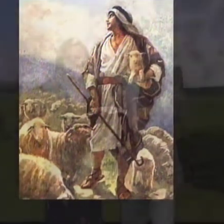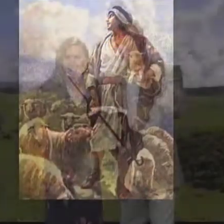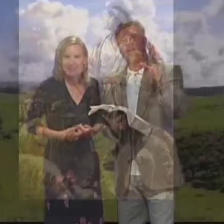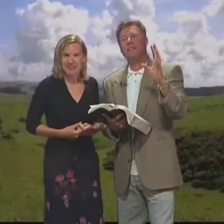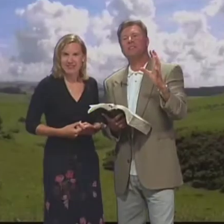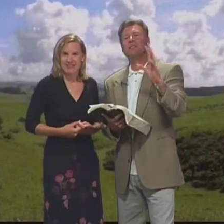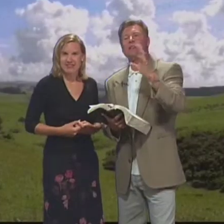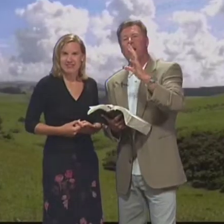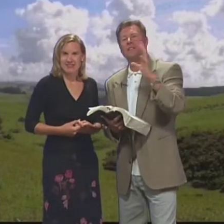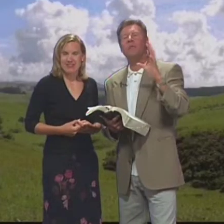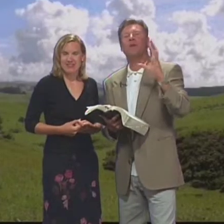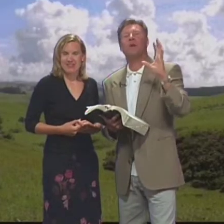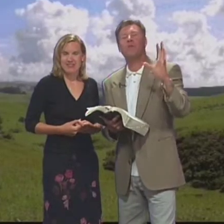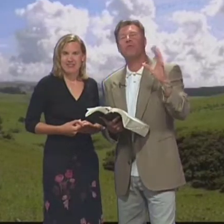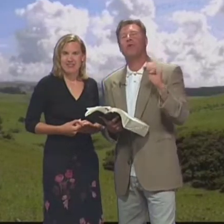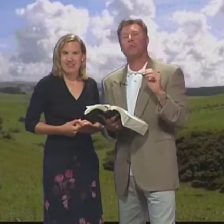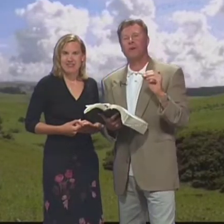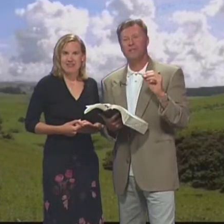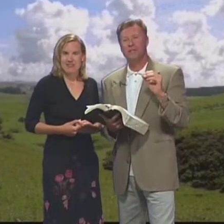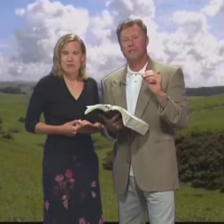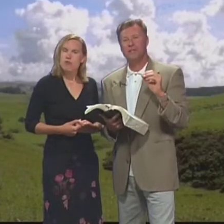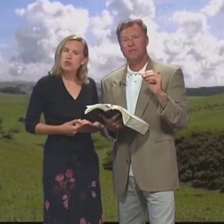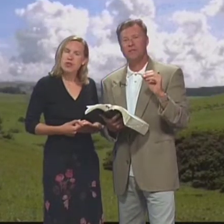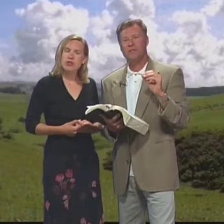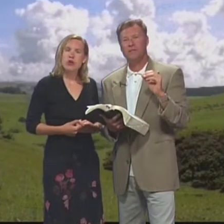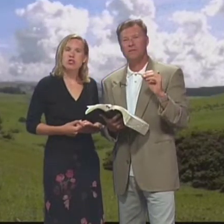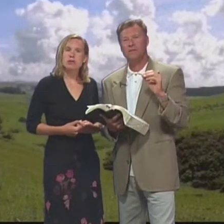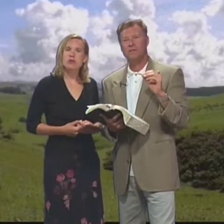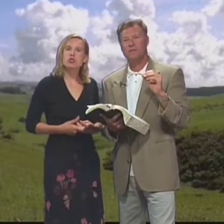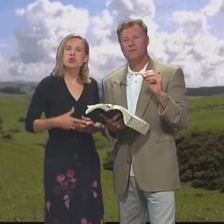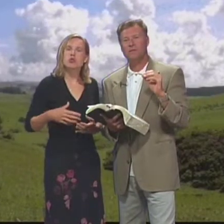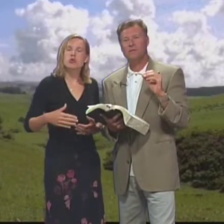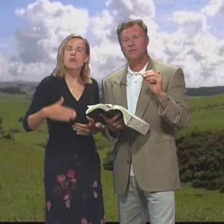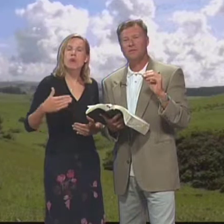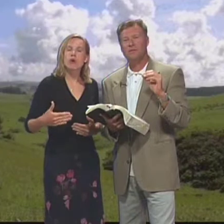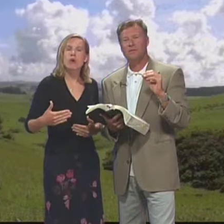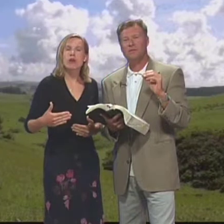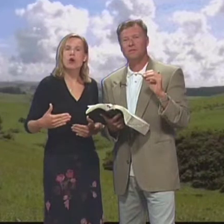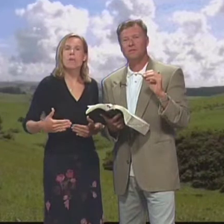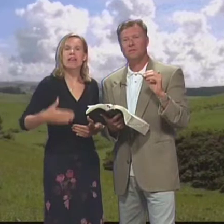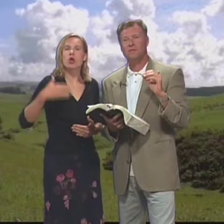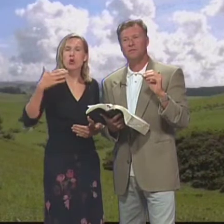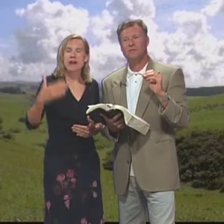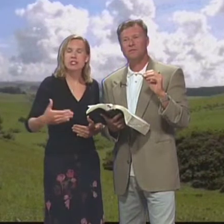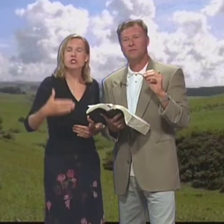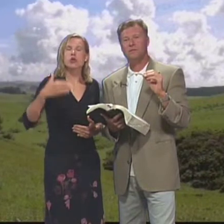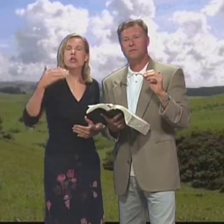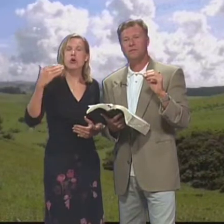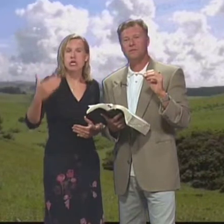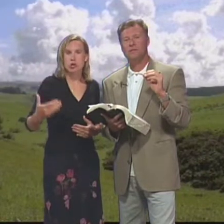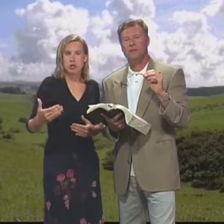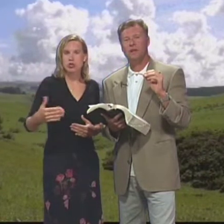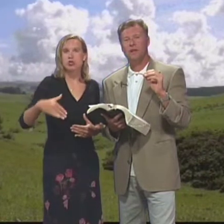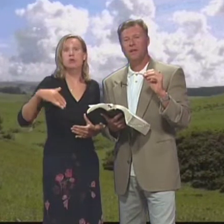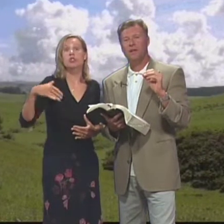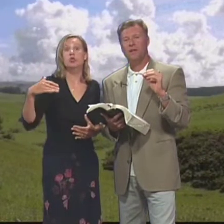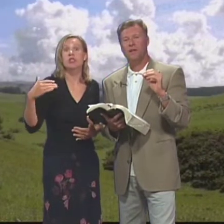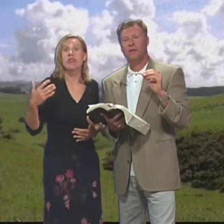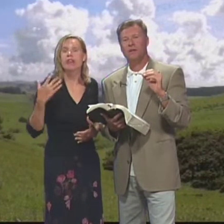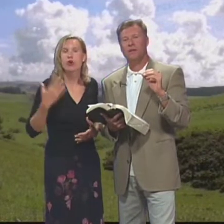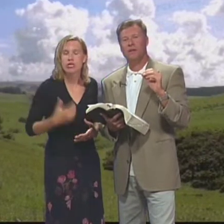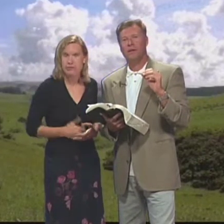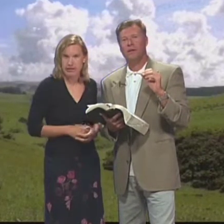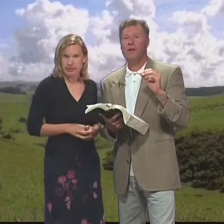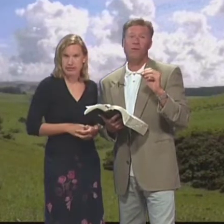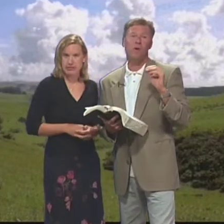anónima A lot of these Concepts are great For a corporation Muchos de estos conceptos Son muy buenos Para el comercio Y los negocios Y una